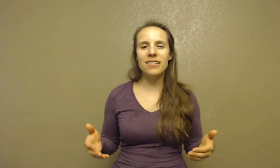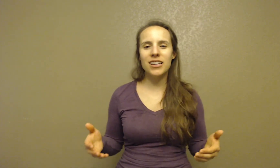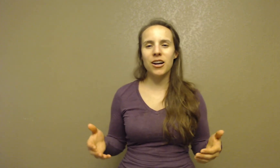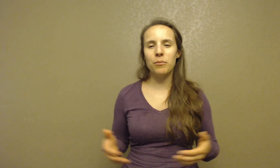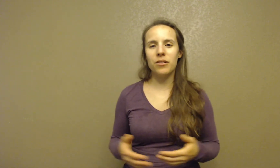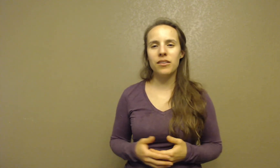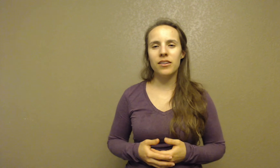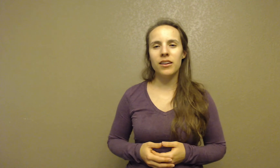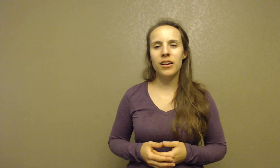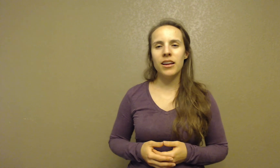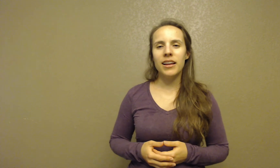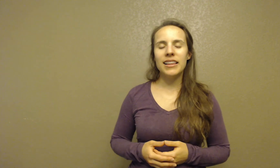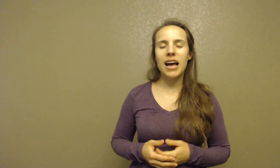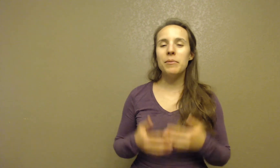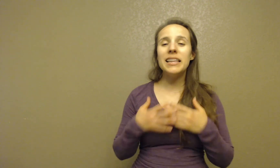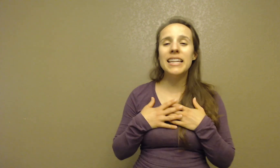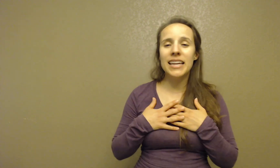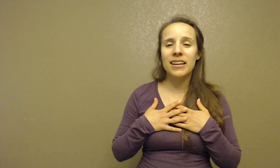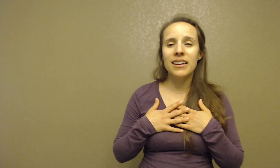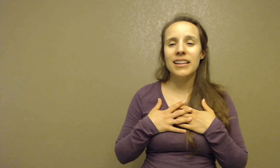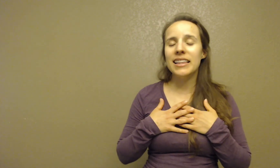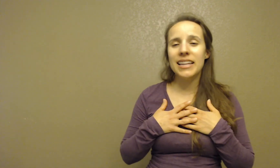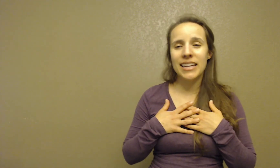arms. I'm leaning, leaning.